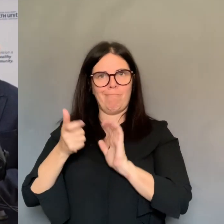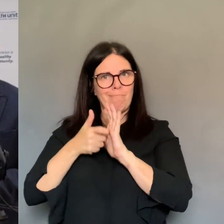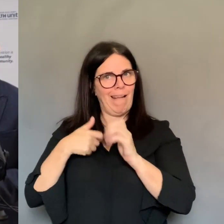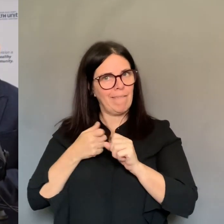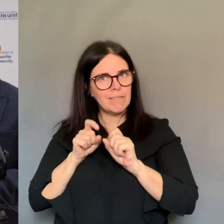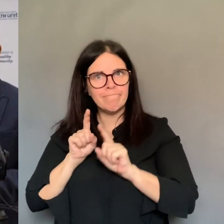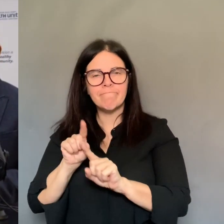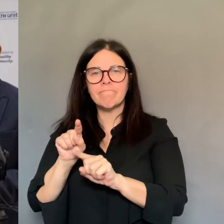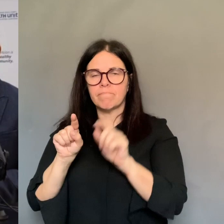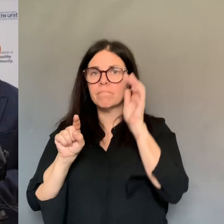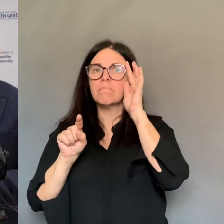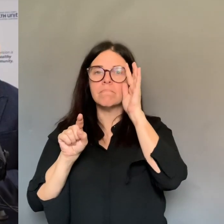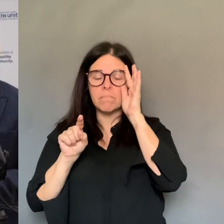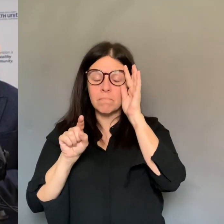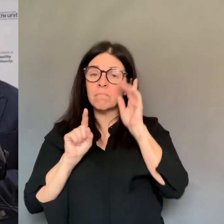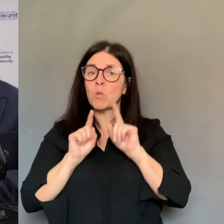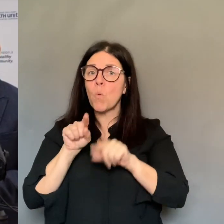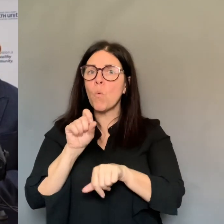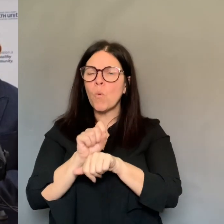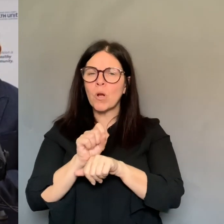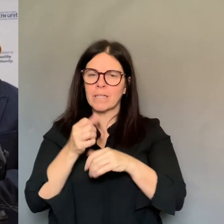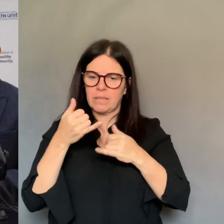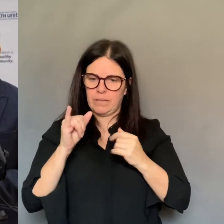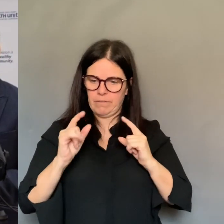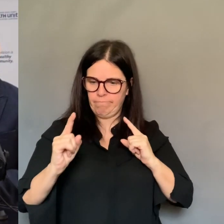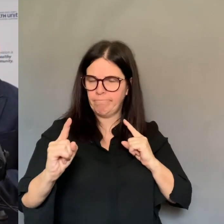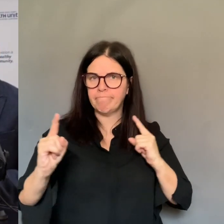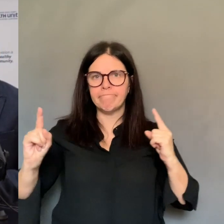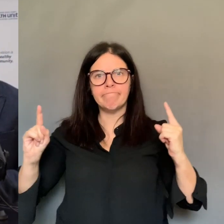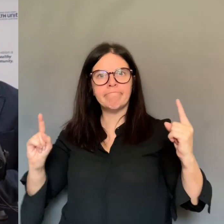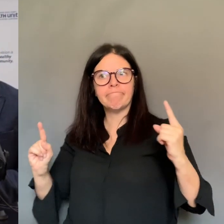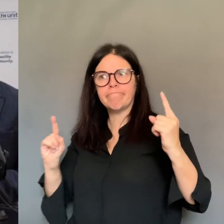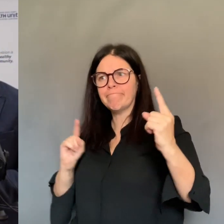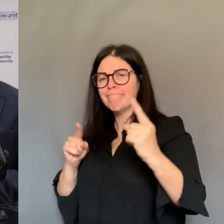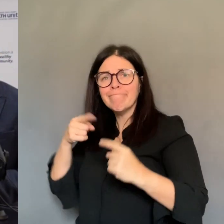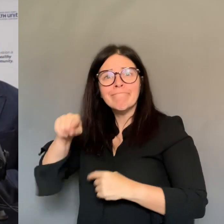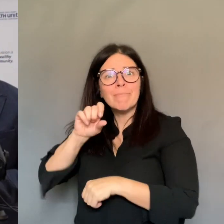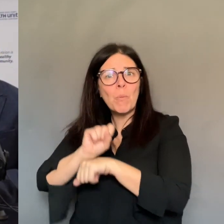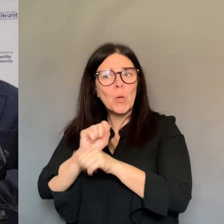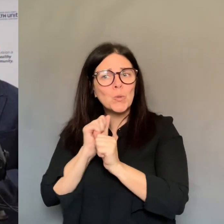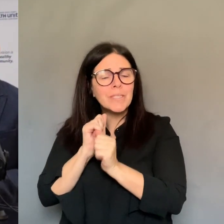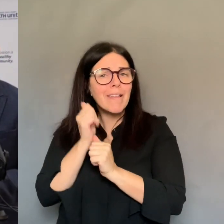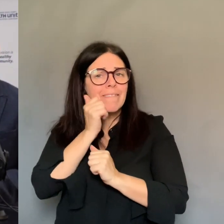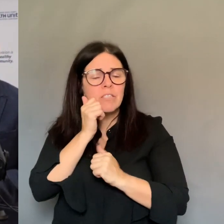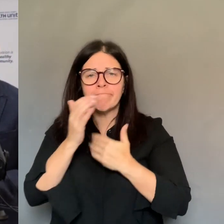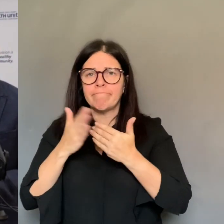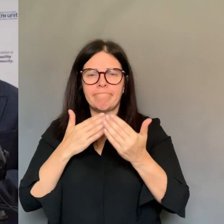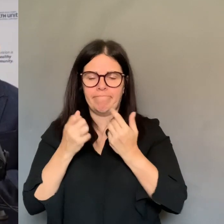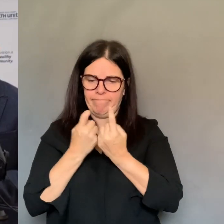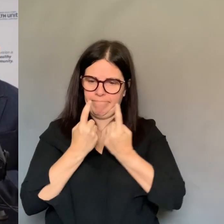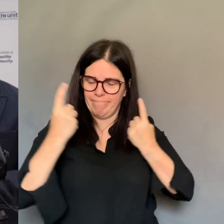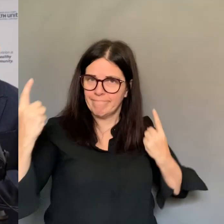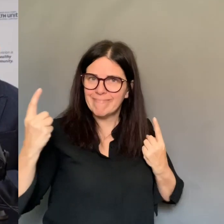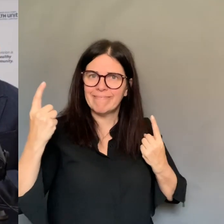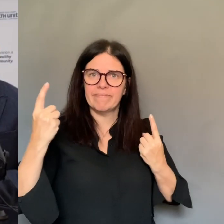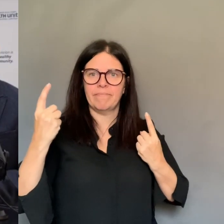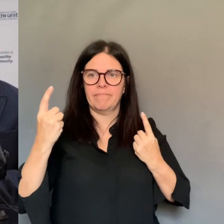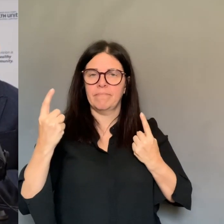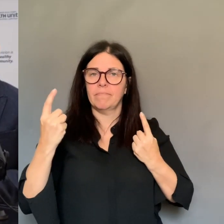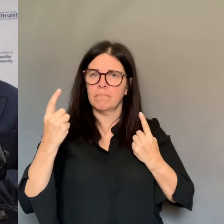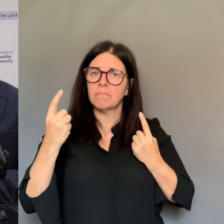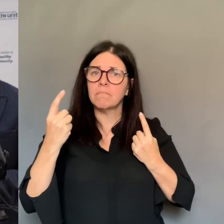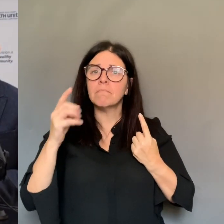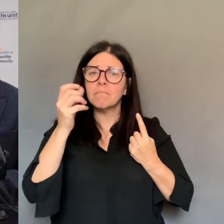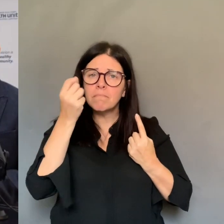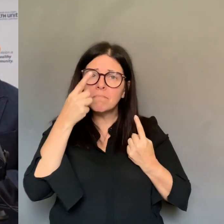physically distance even from your co-workers and everyone around you. You can still stay connected with friends and family